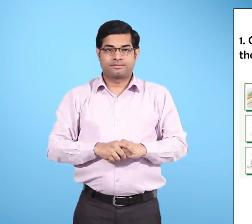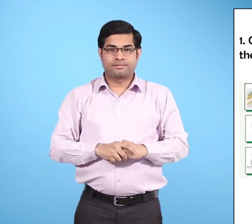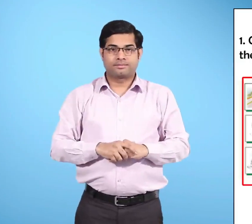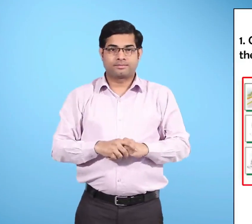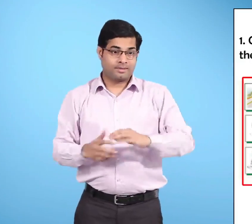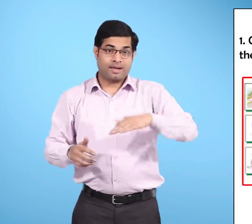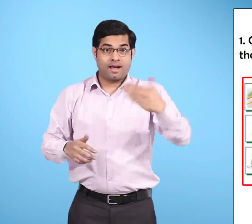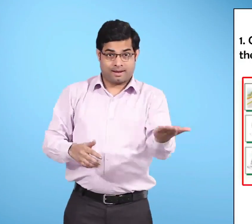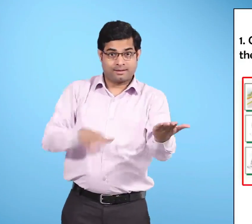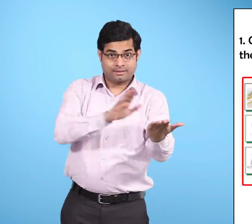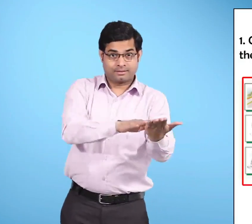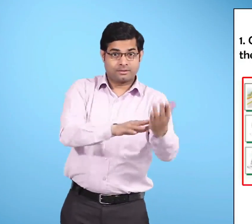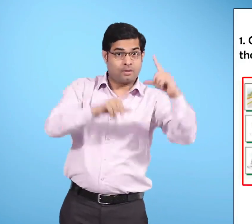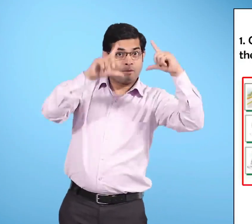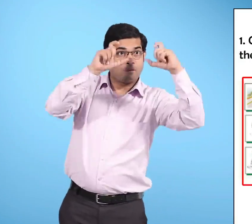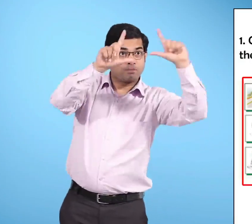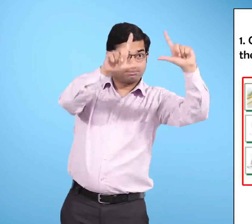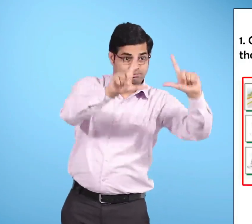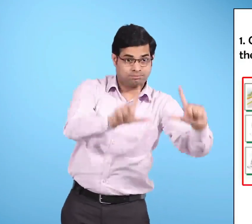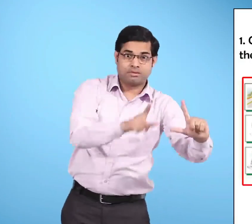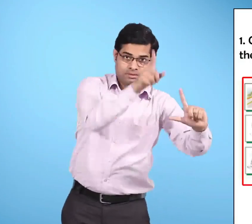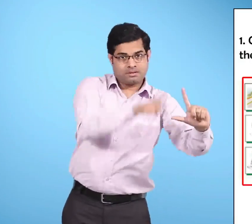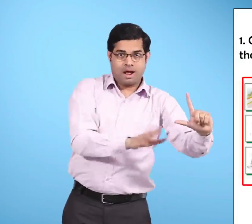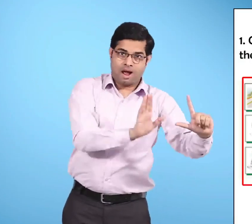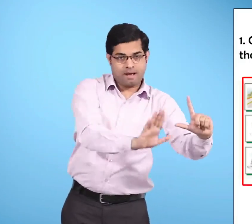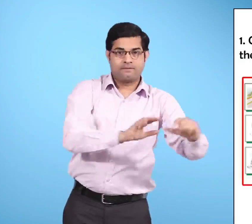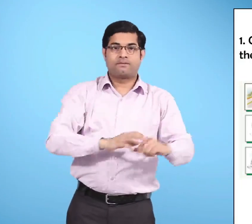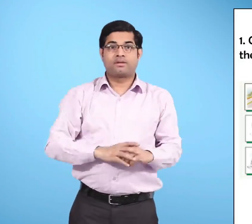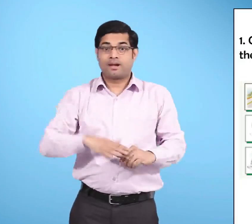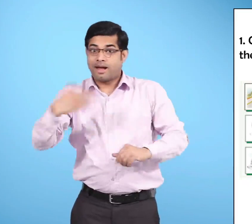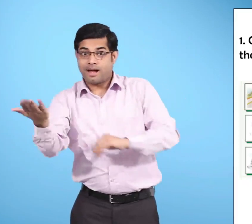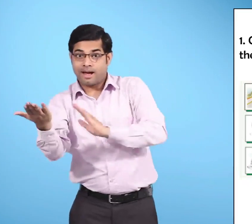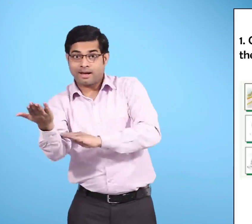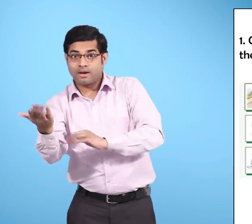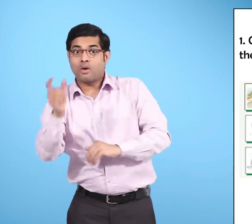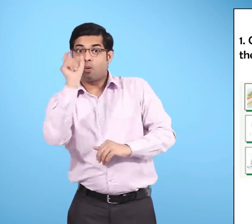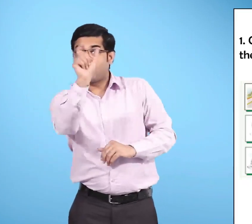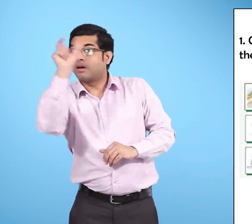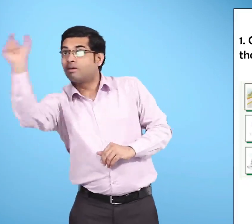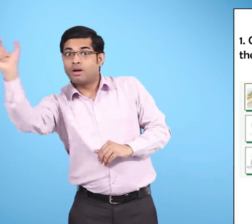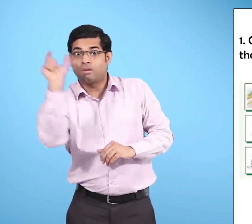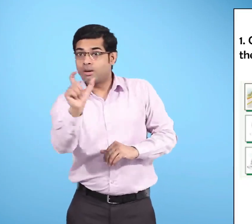On the left there are pictures And on the right side we have some words